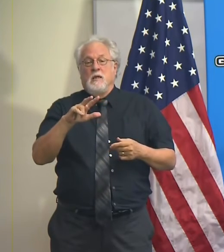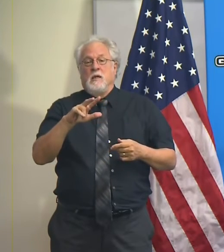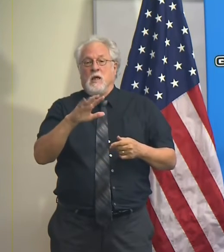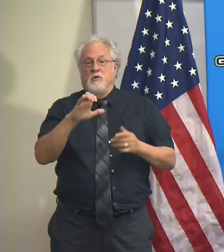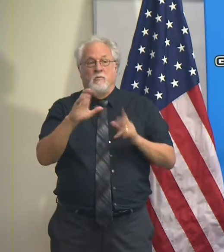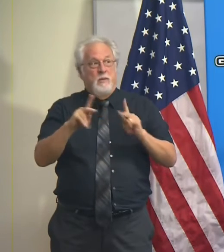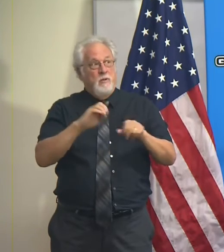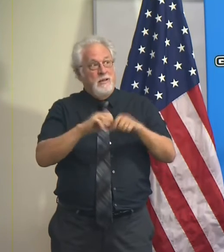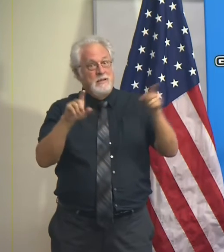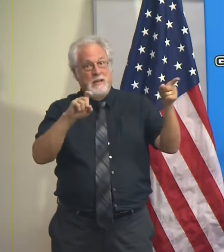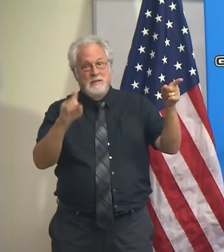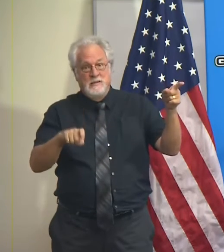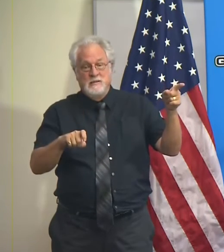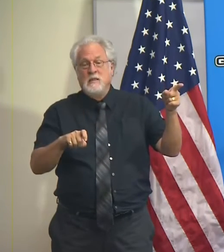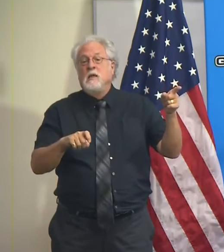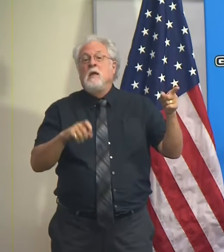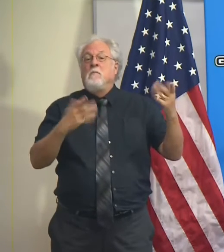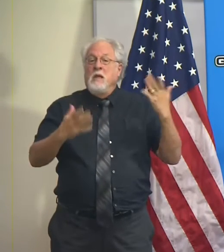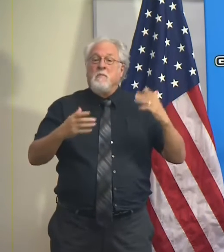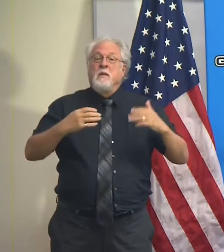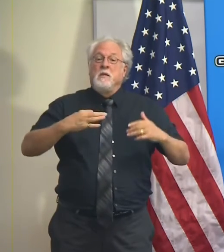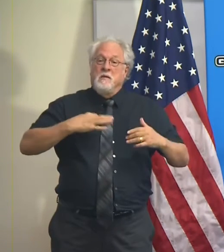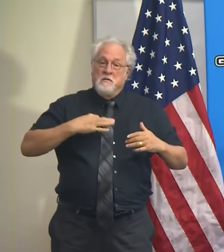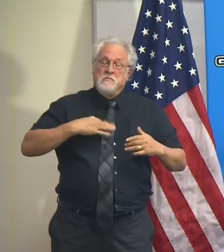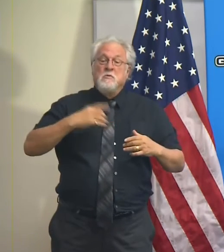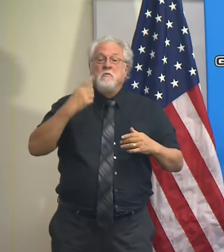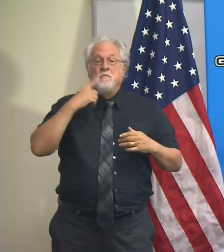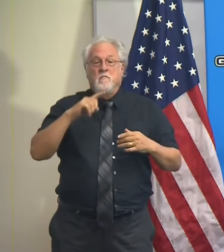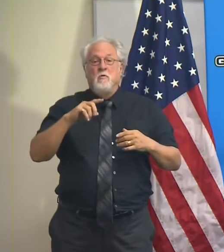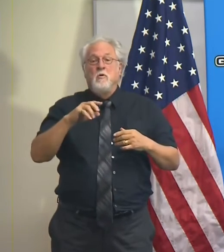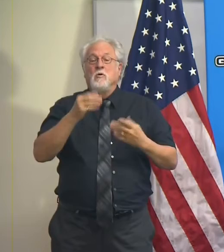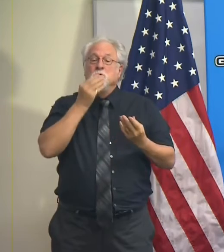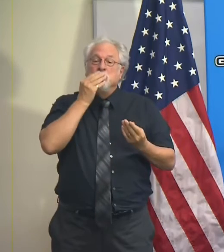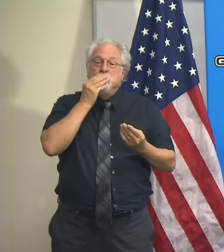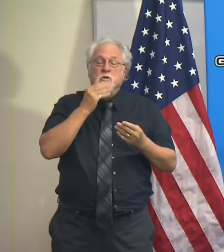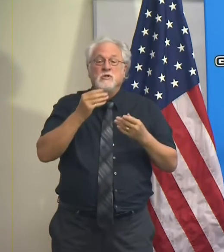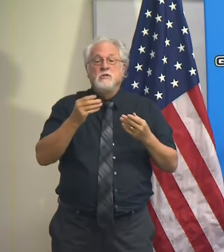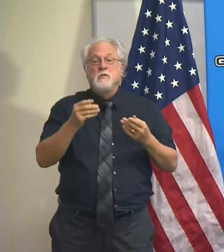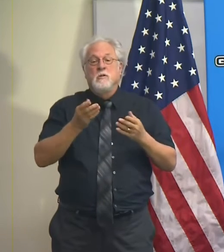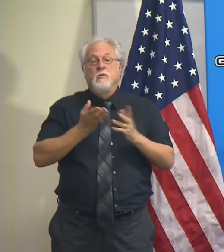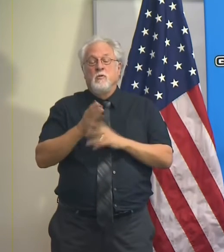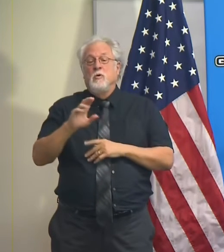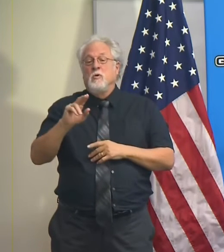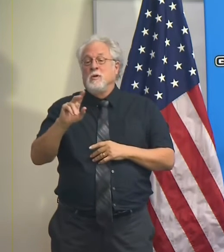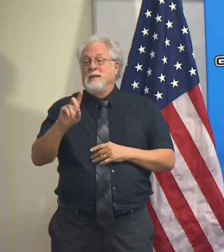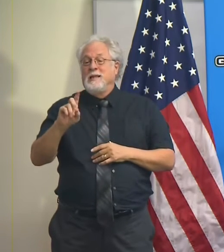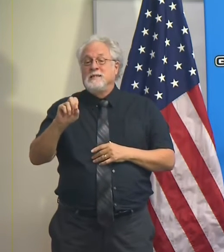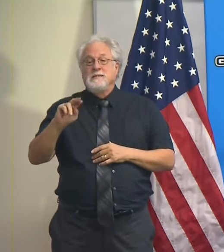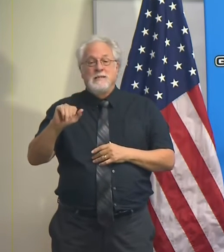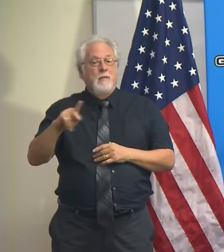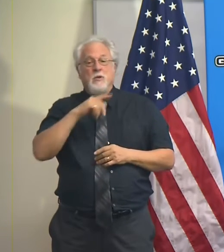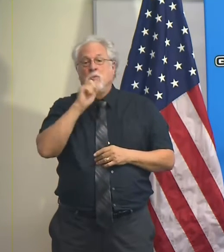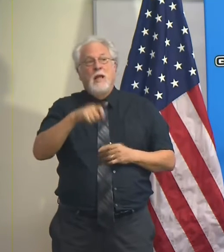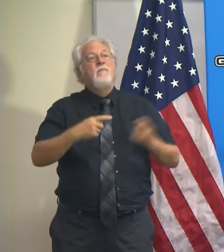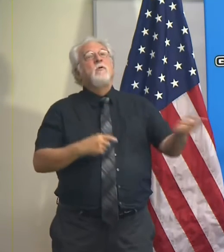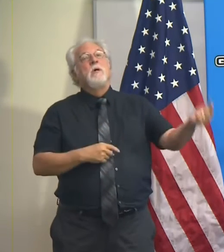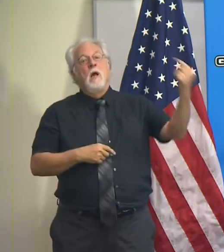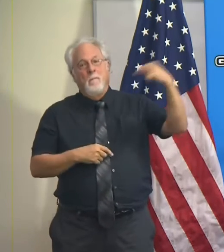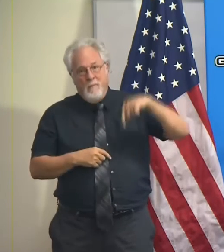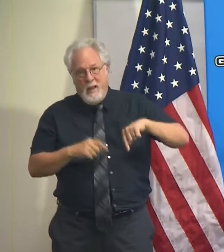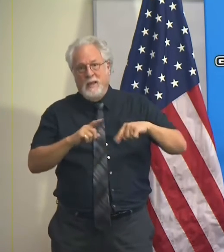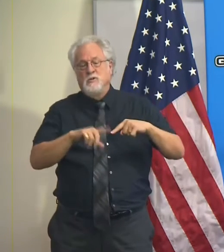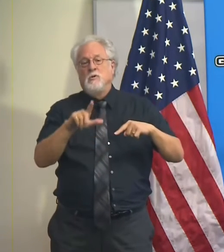or so people in Texas who may be eligible for nutrition assistance through DSNAP and they don't have to come back to